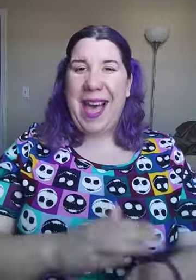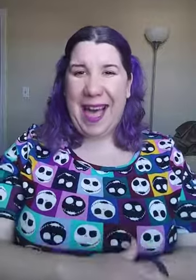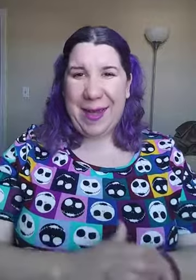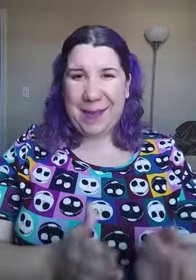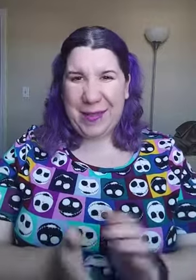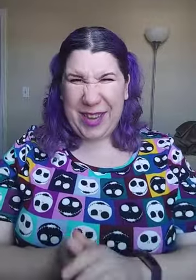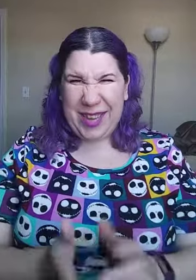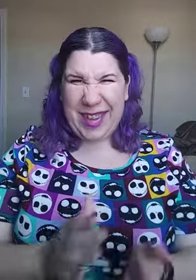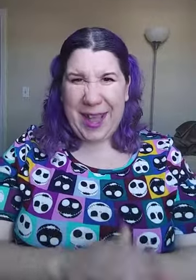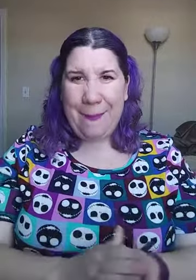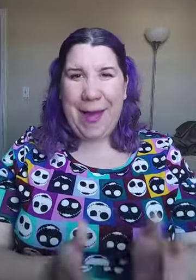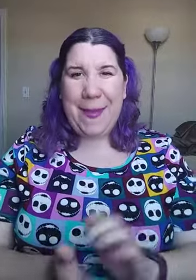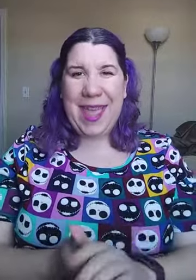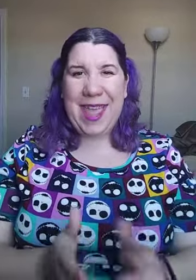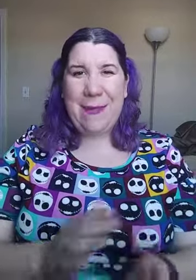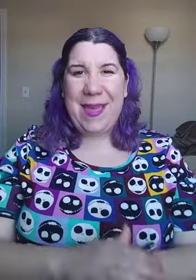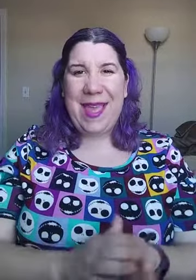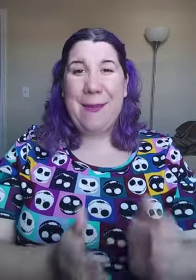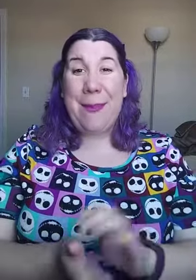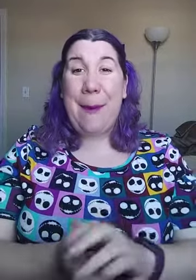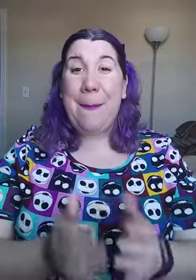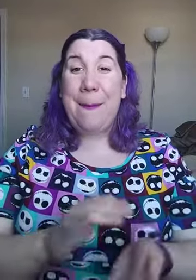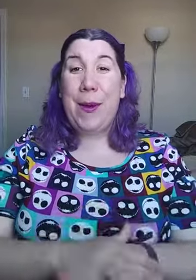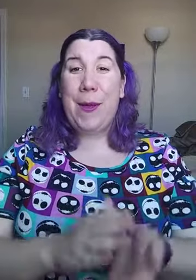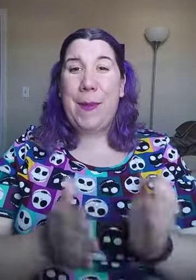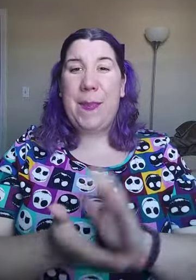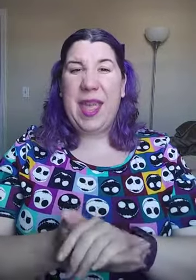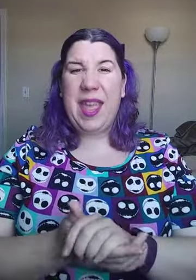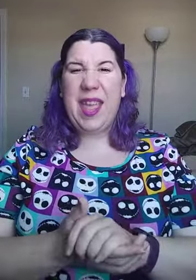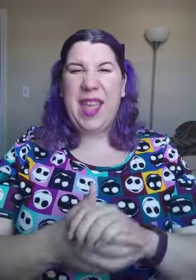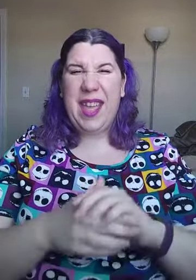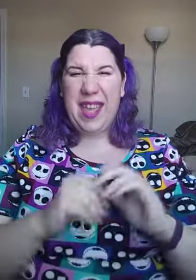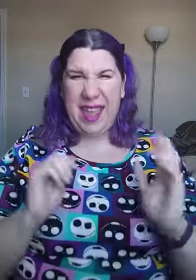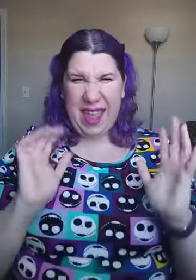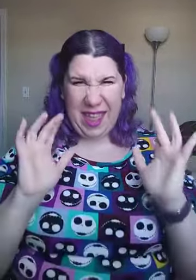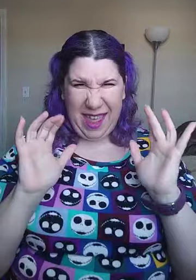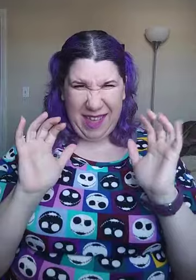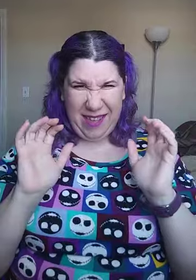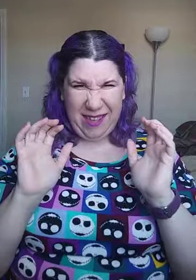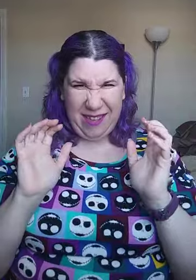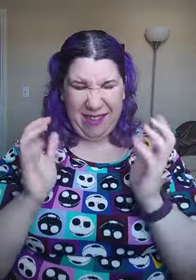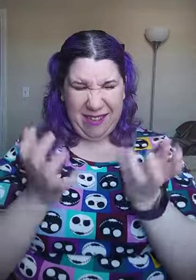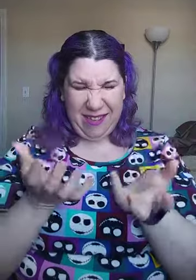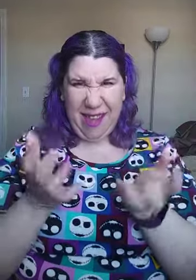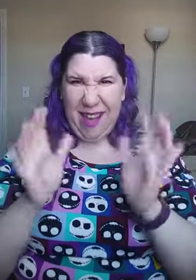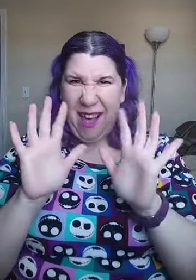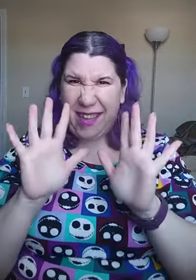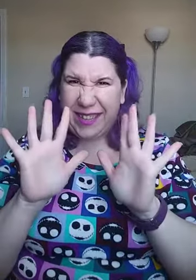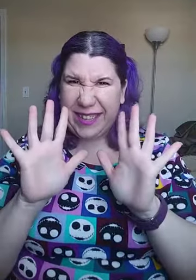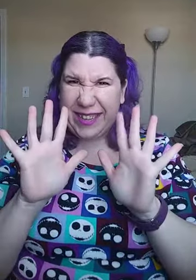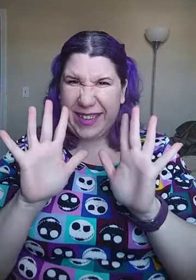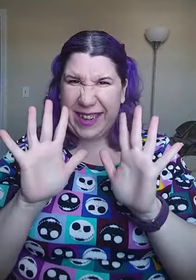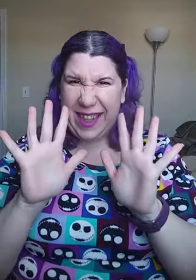I'm squishing up my baby bumblebee. Ew! All dirty.